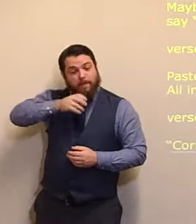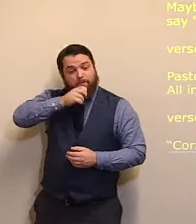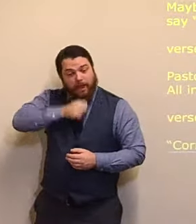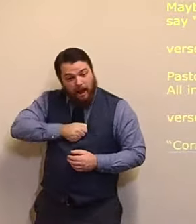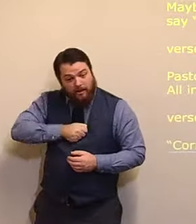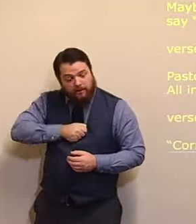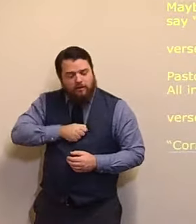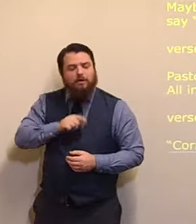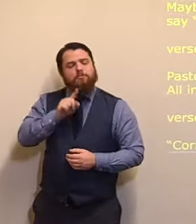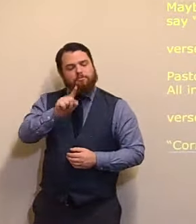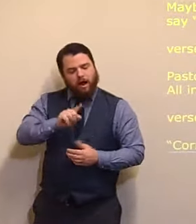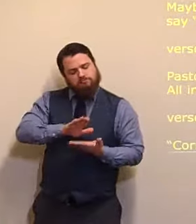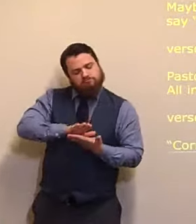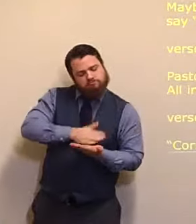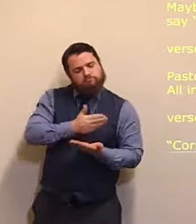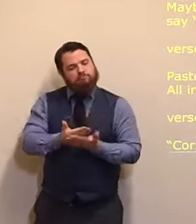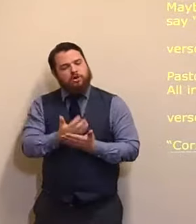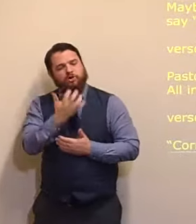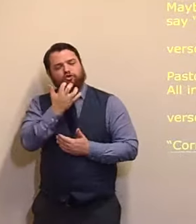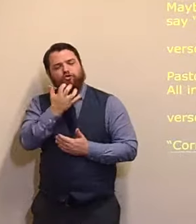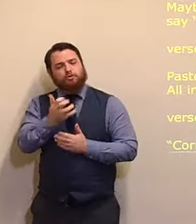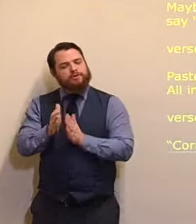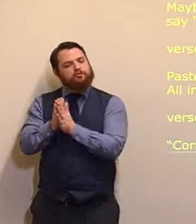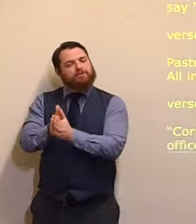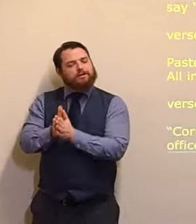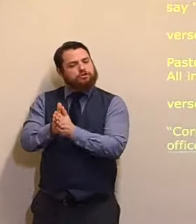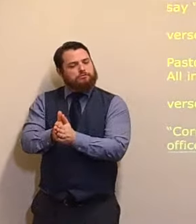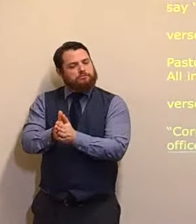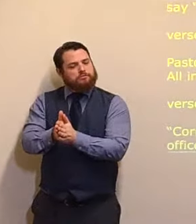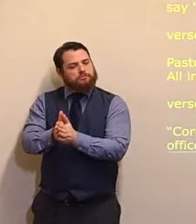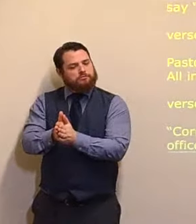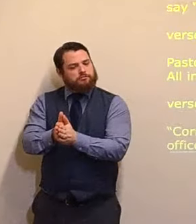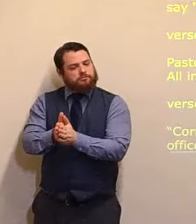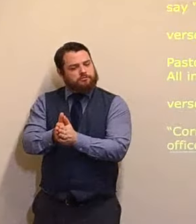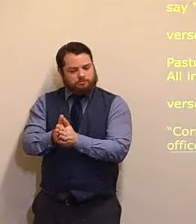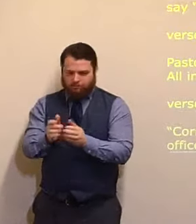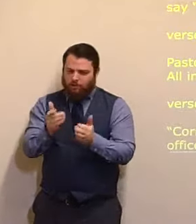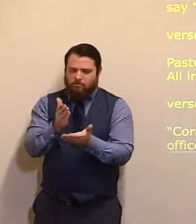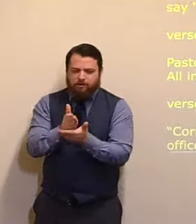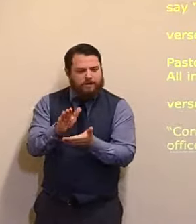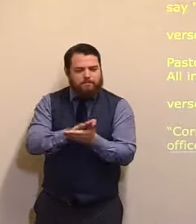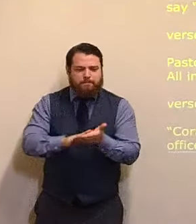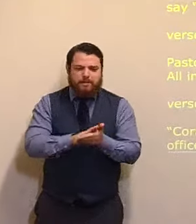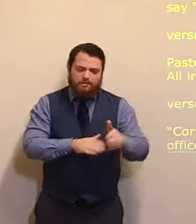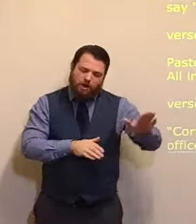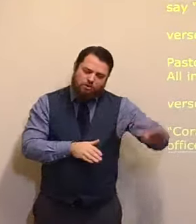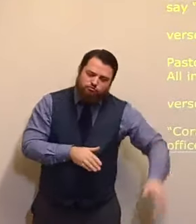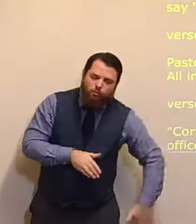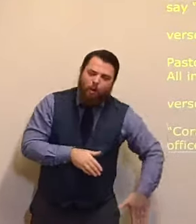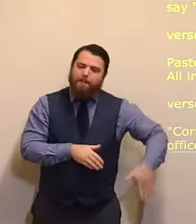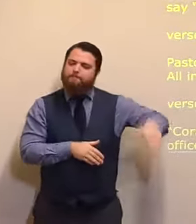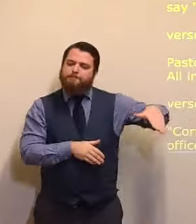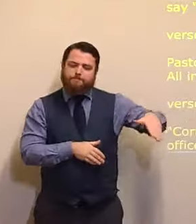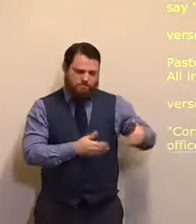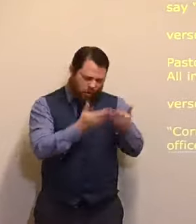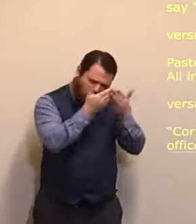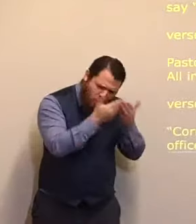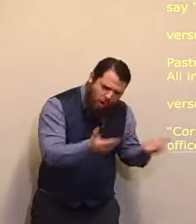So, which means, this man, was a pagan, without any religion. He did not worship,